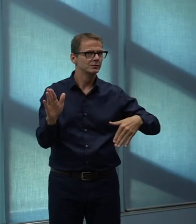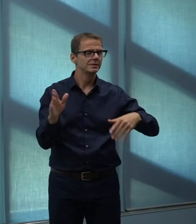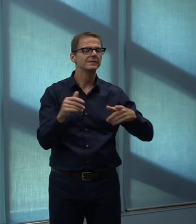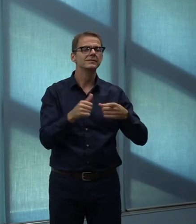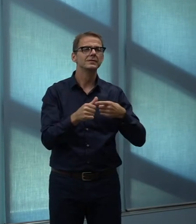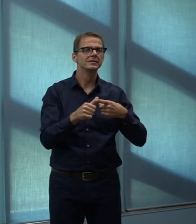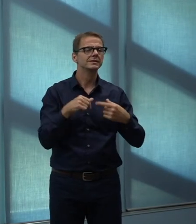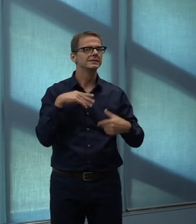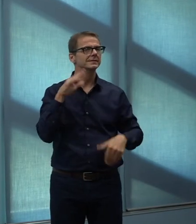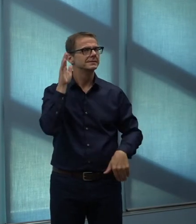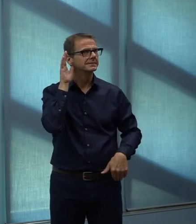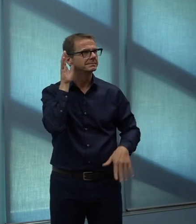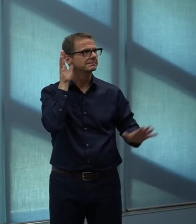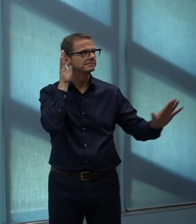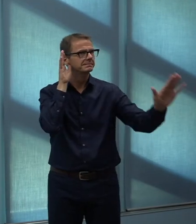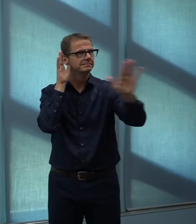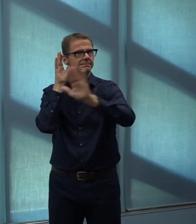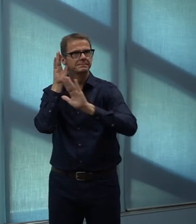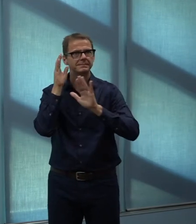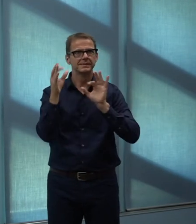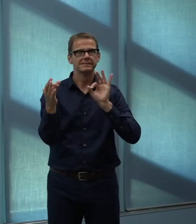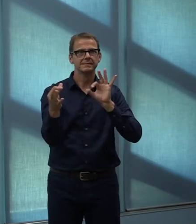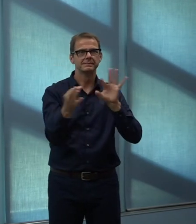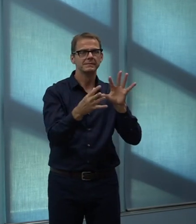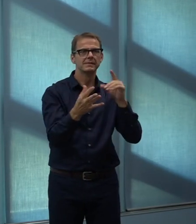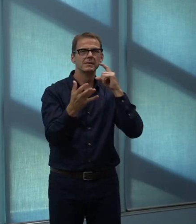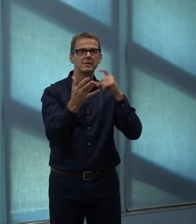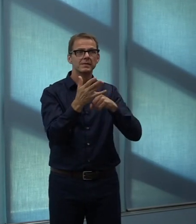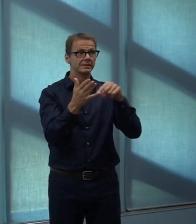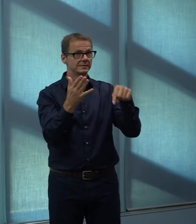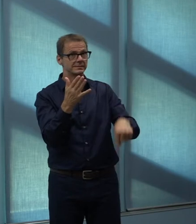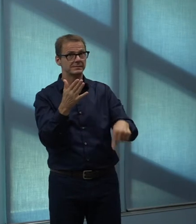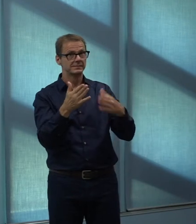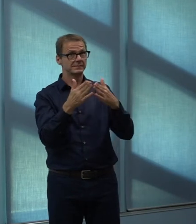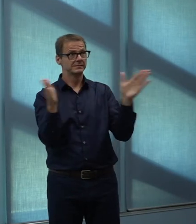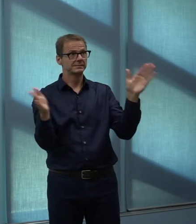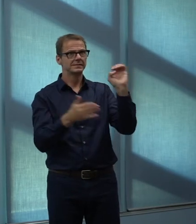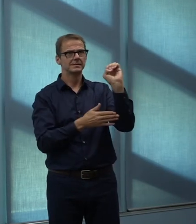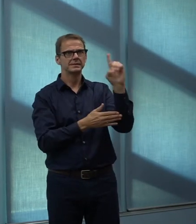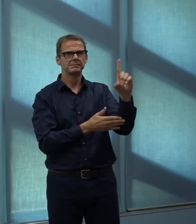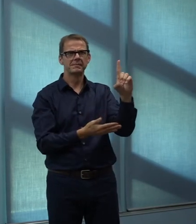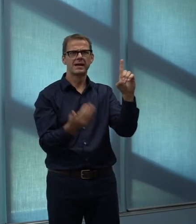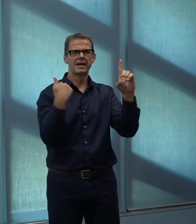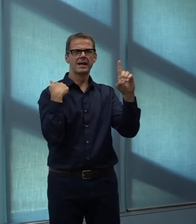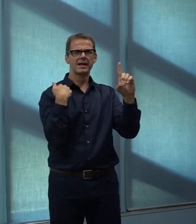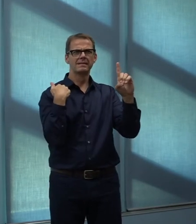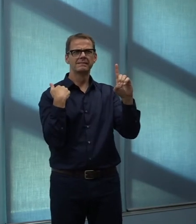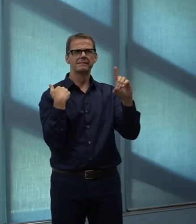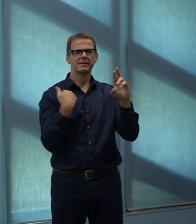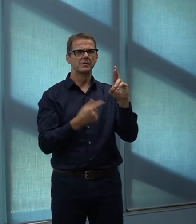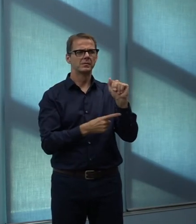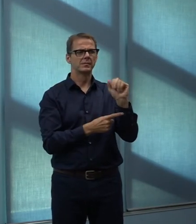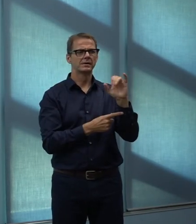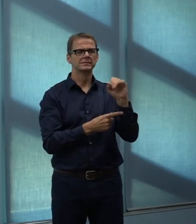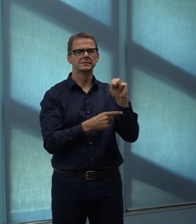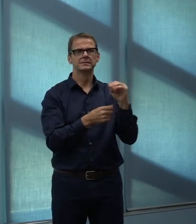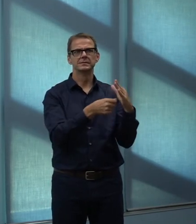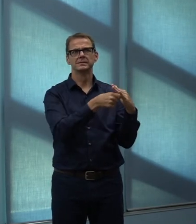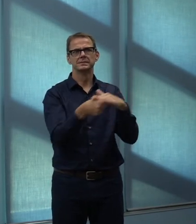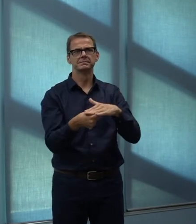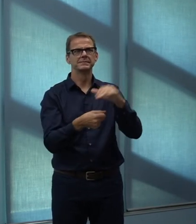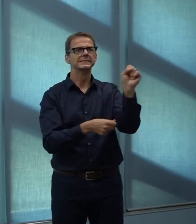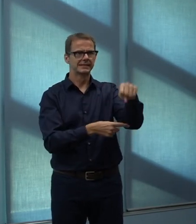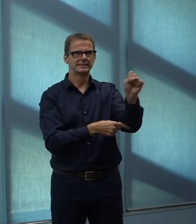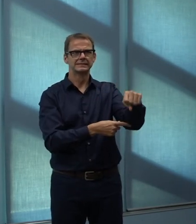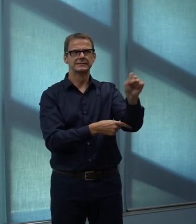there is systemic racism in Edmonton, that that systemic racism is a challenge for the city of Edmonton